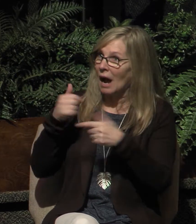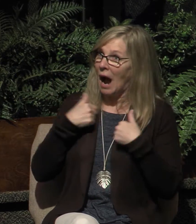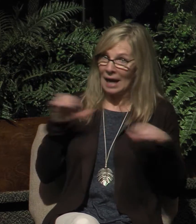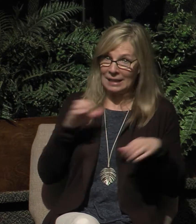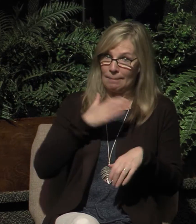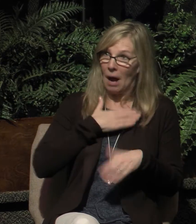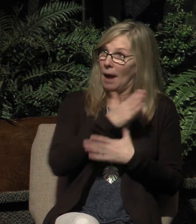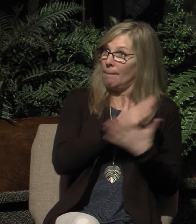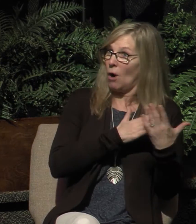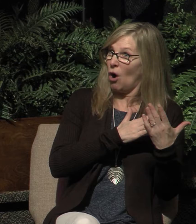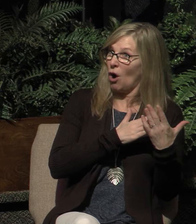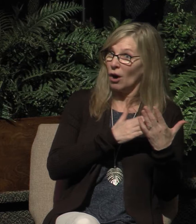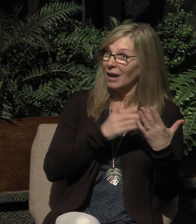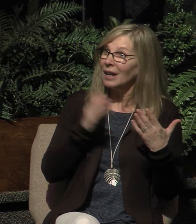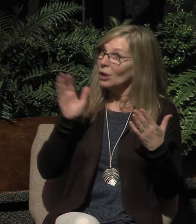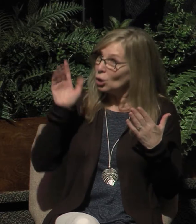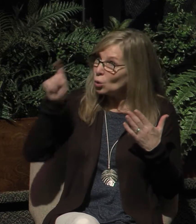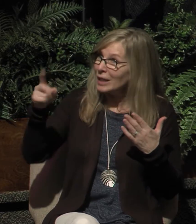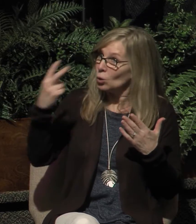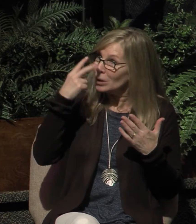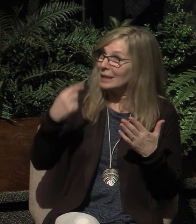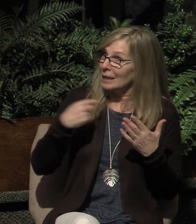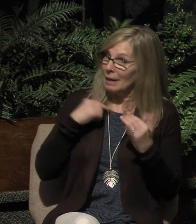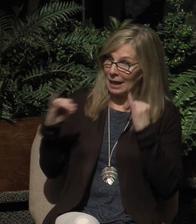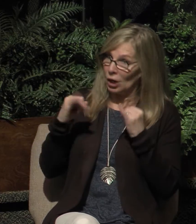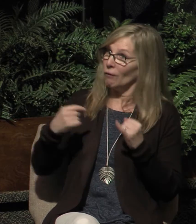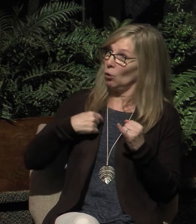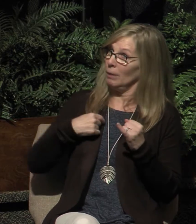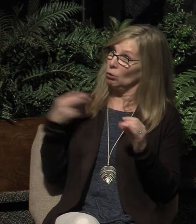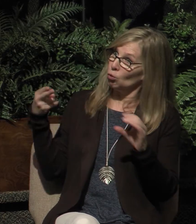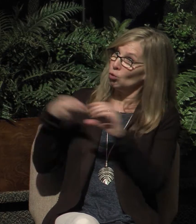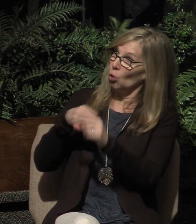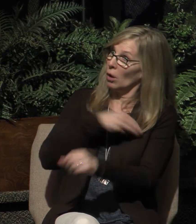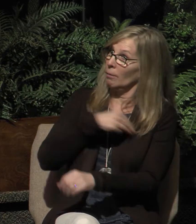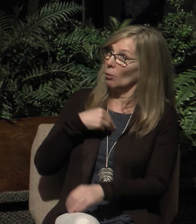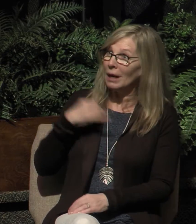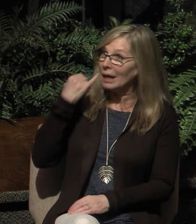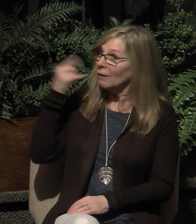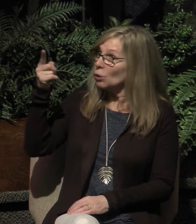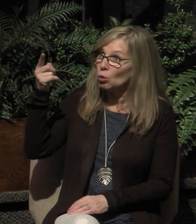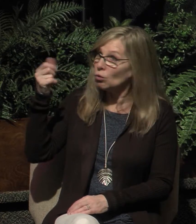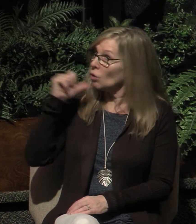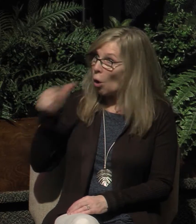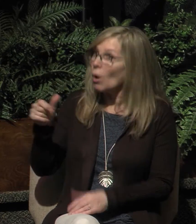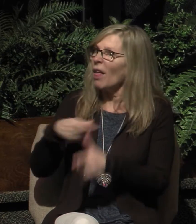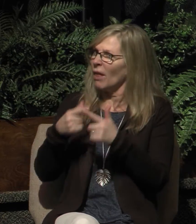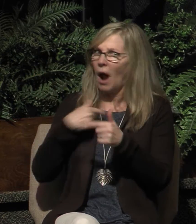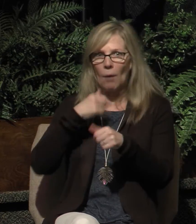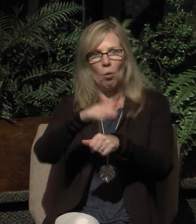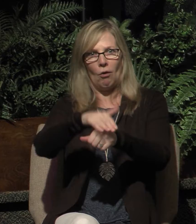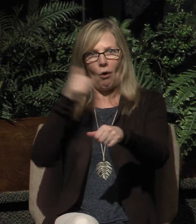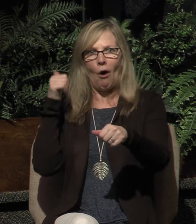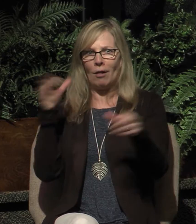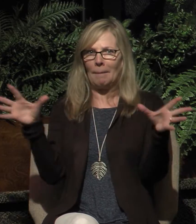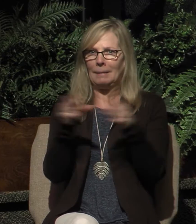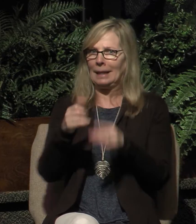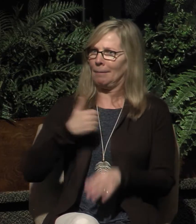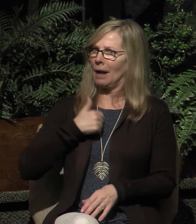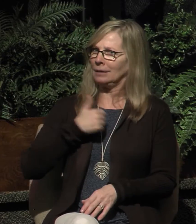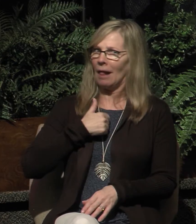not see me and interview me for church membership, I would call a church meeting myself and tell them that I believed in Christ and ask them